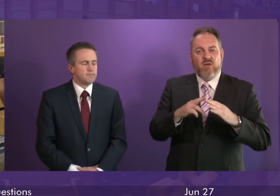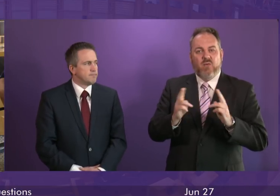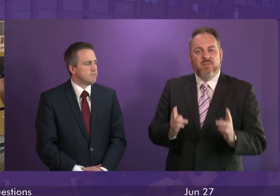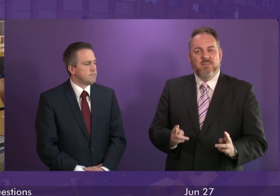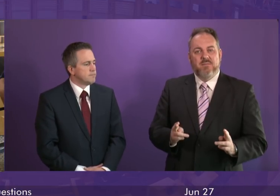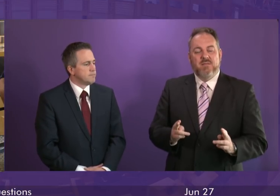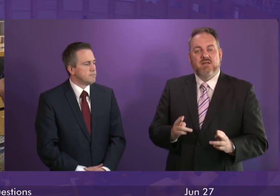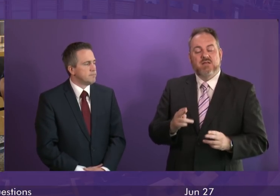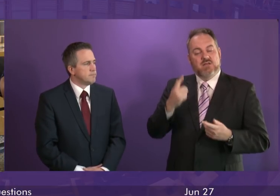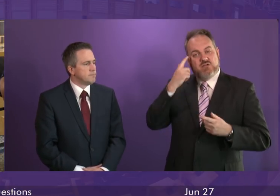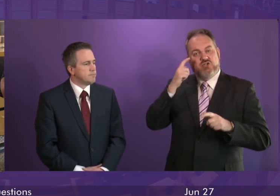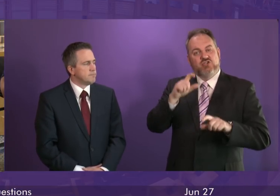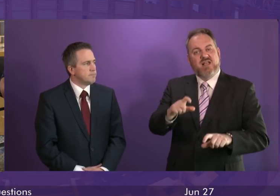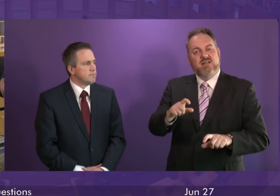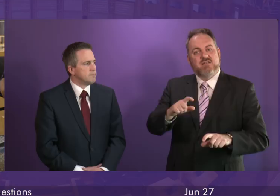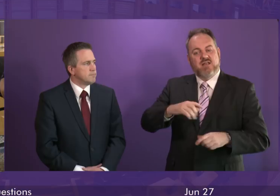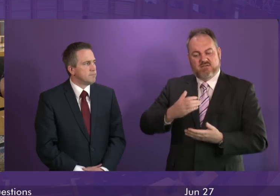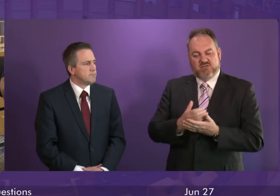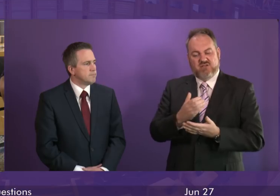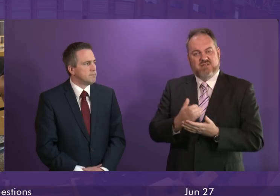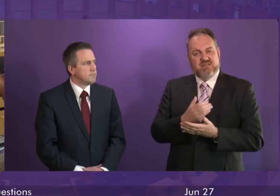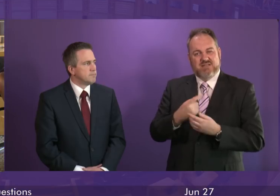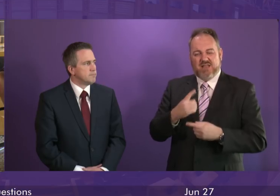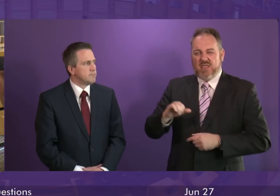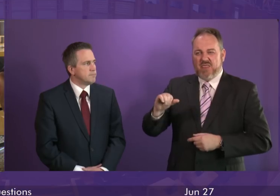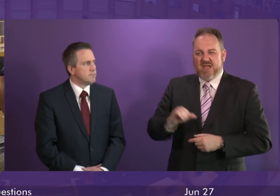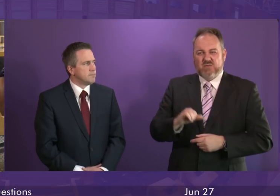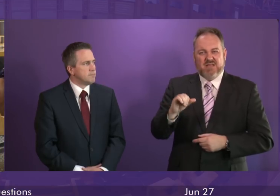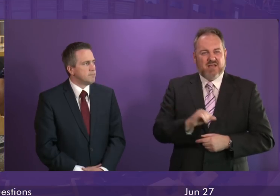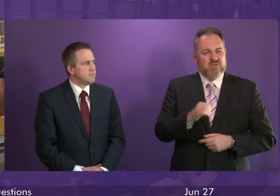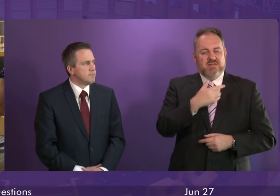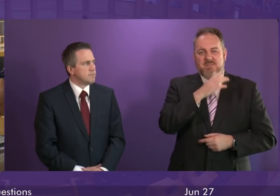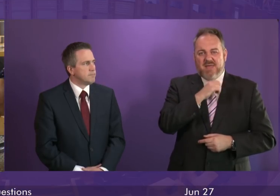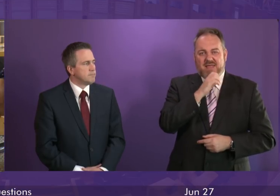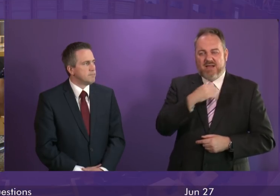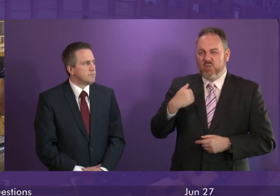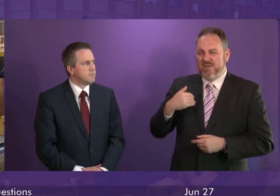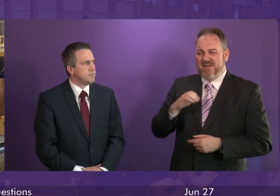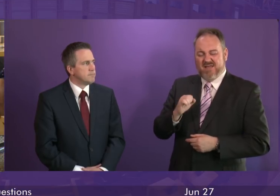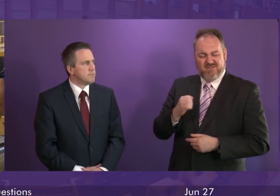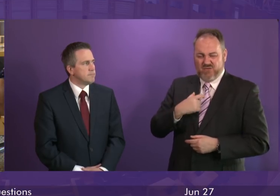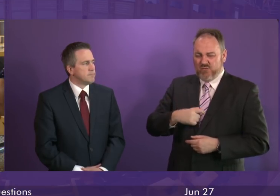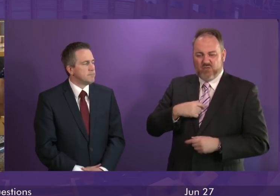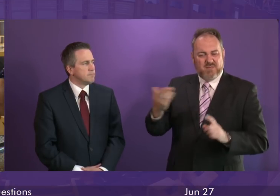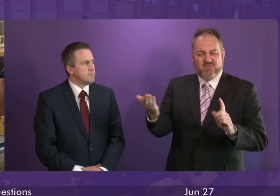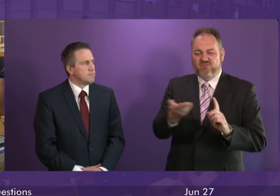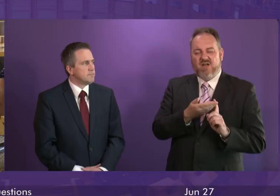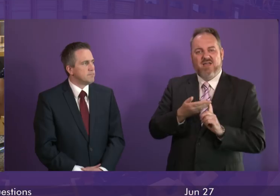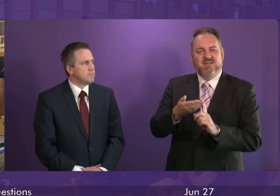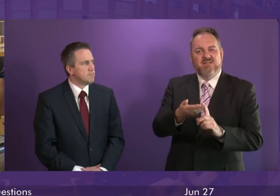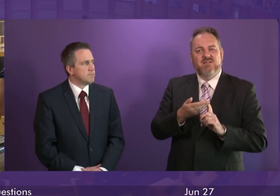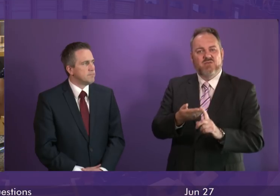say that thousands of men, women and children have been denied their most basic right to a safe home on an industrial